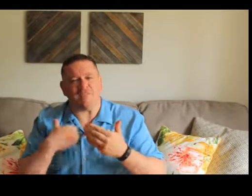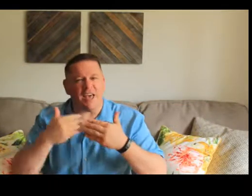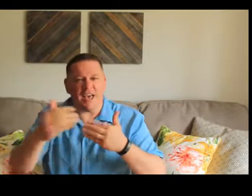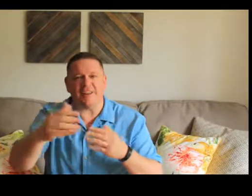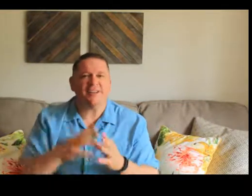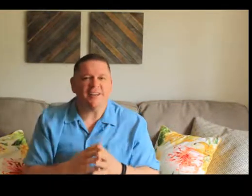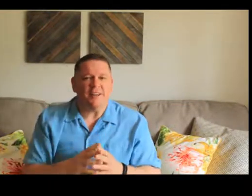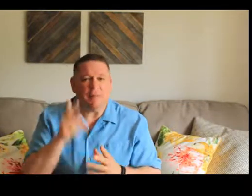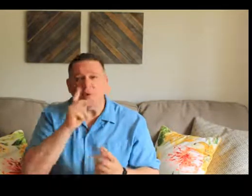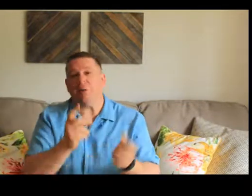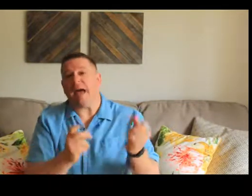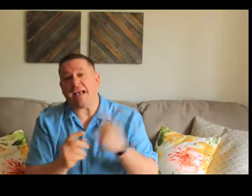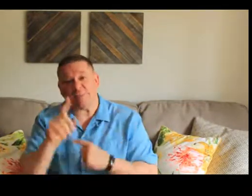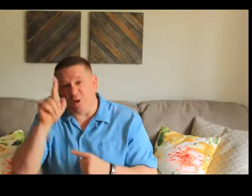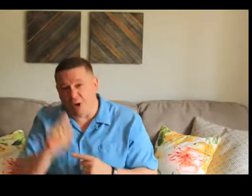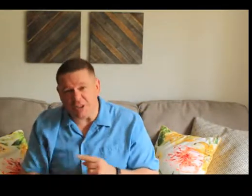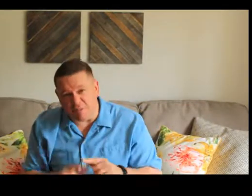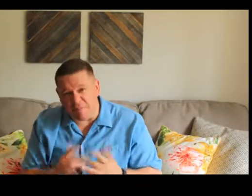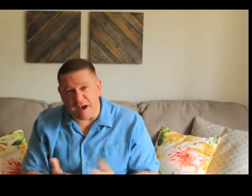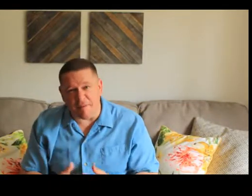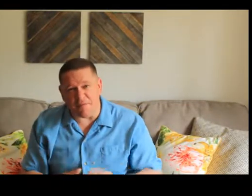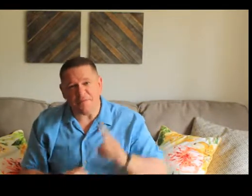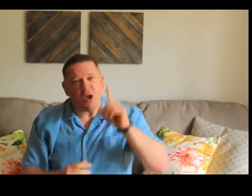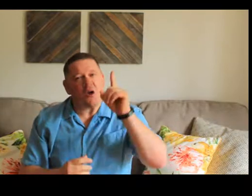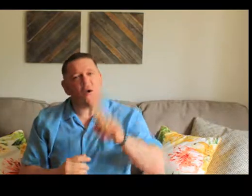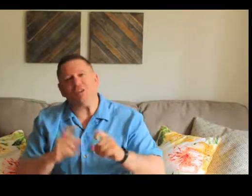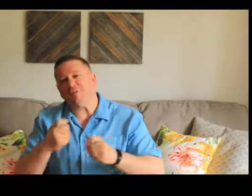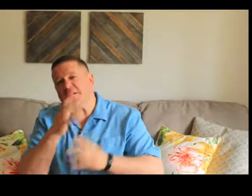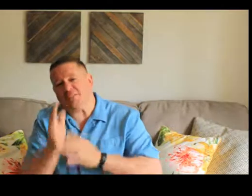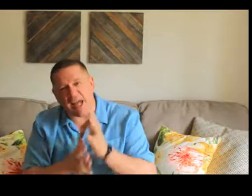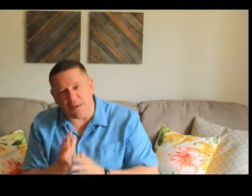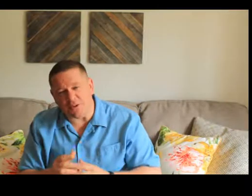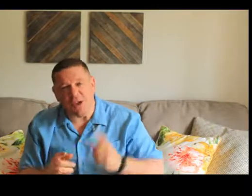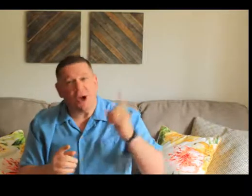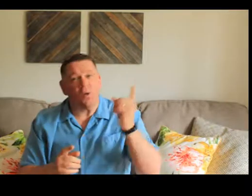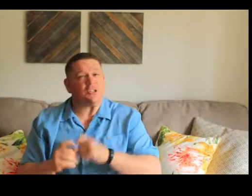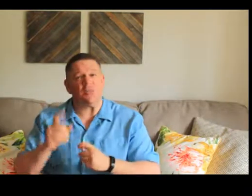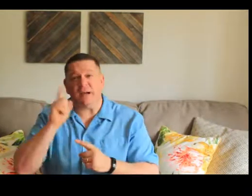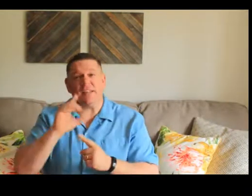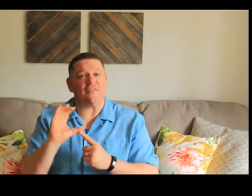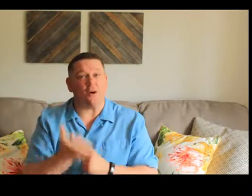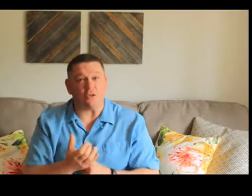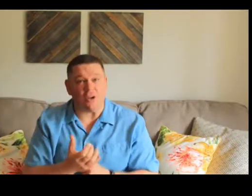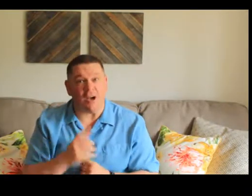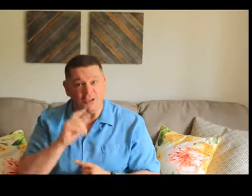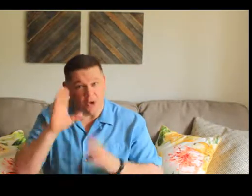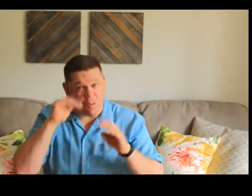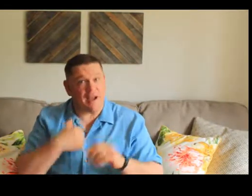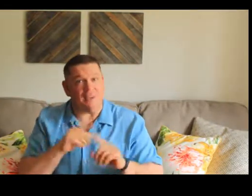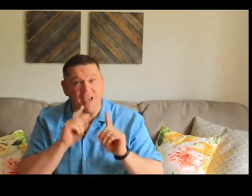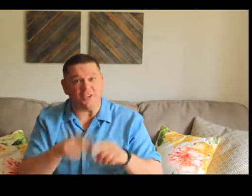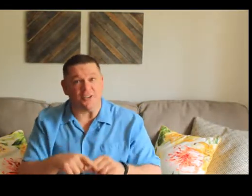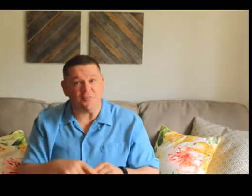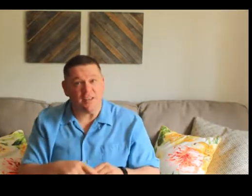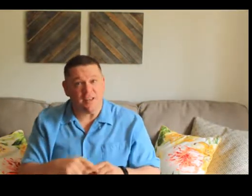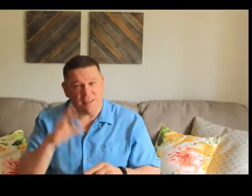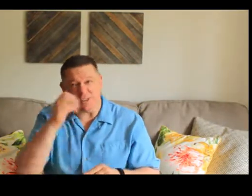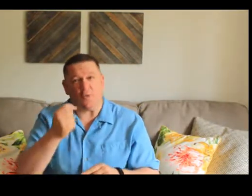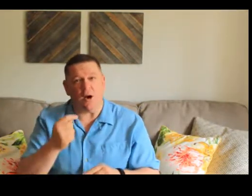have ahead, people are to be asking me questions about the Bible, questions about sign language, questions about deaf culture. I sure hope I have the answer. Guess what?